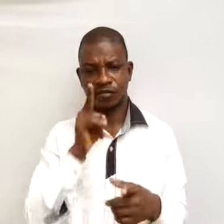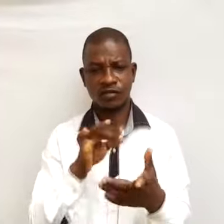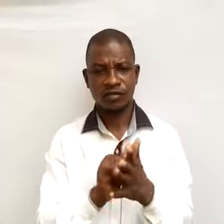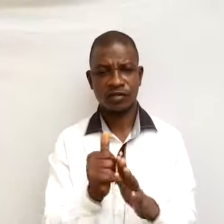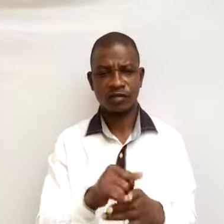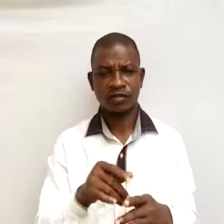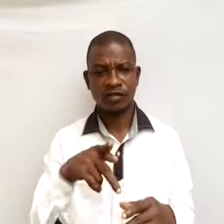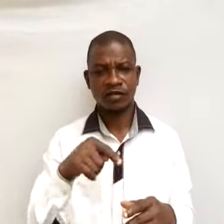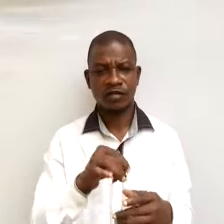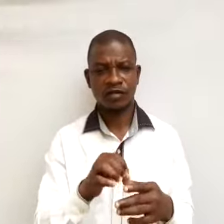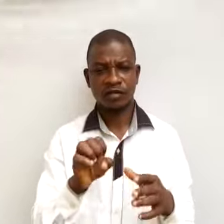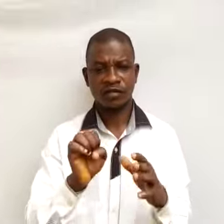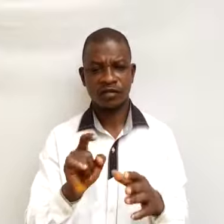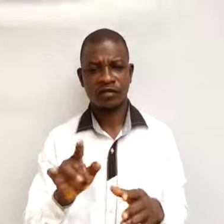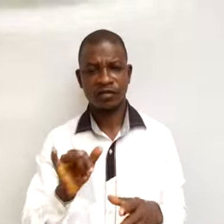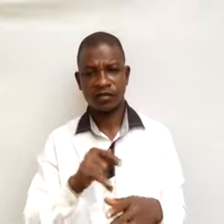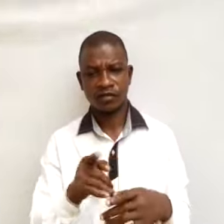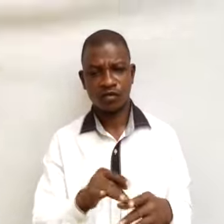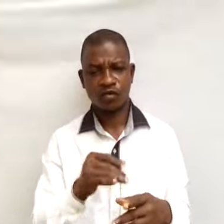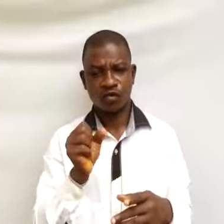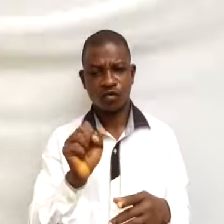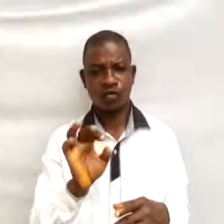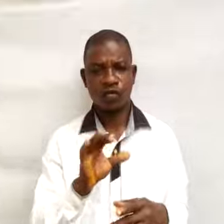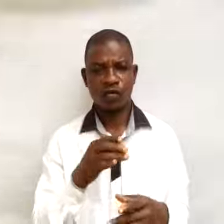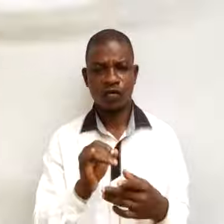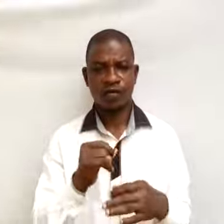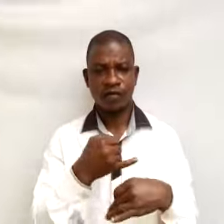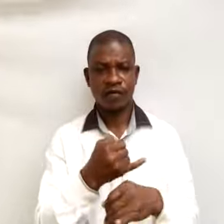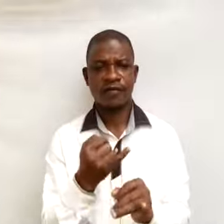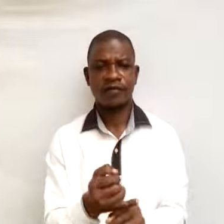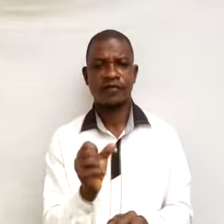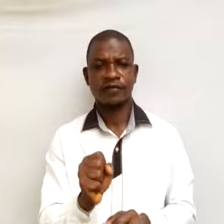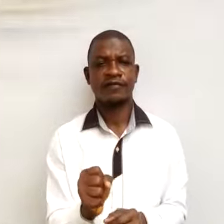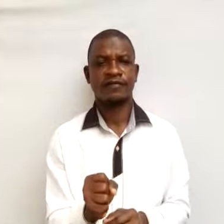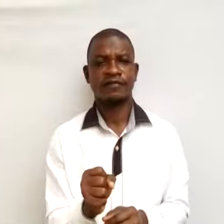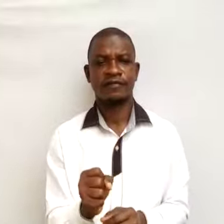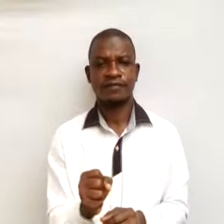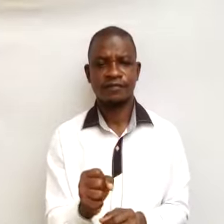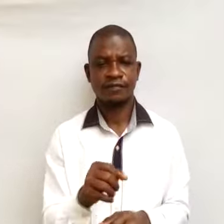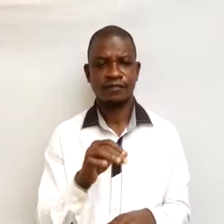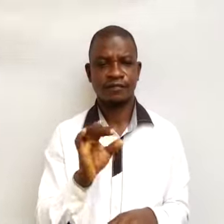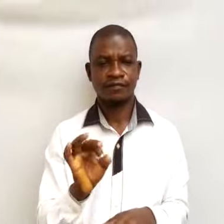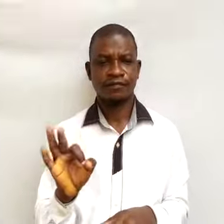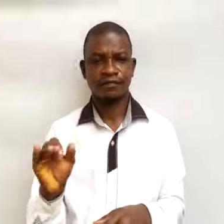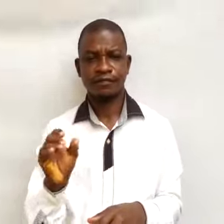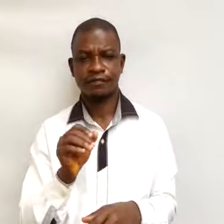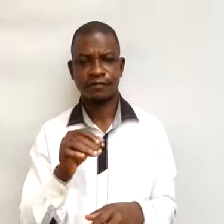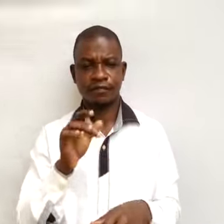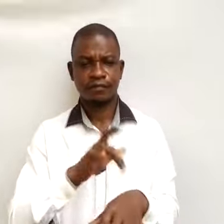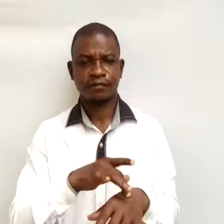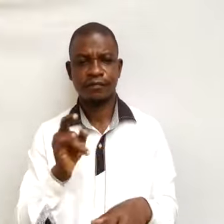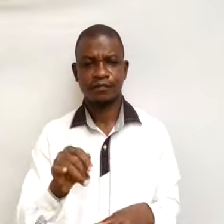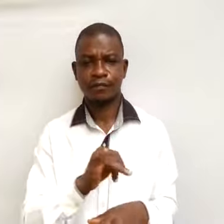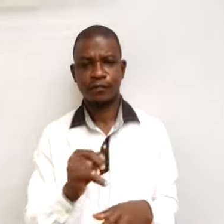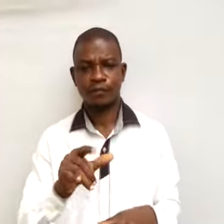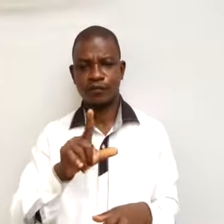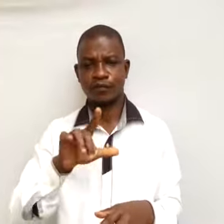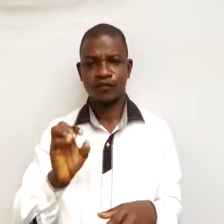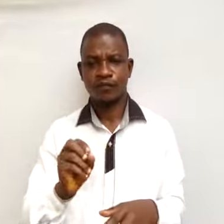existence of such industry. Factors affecting location of